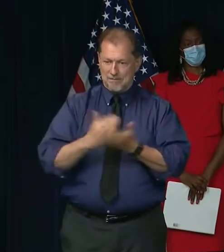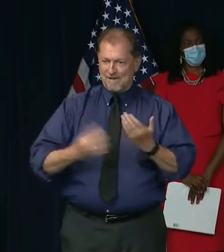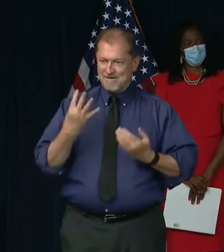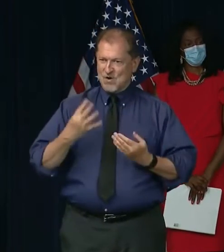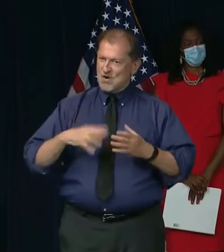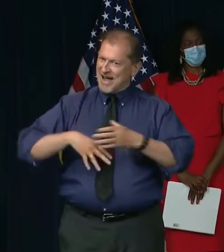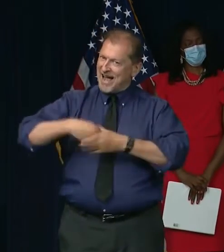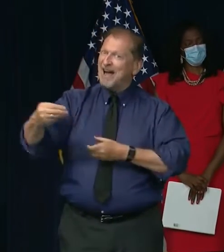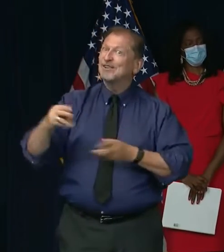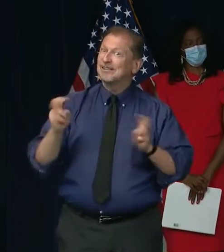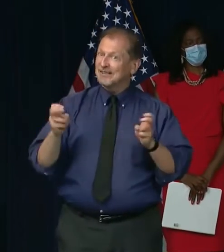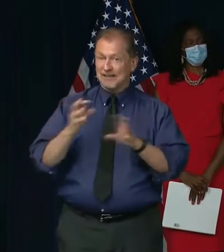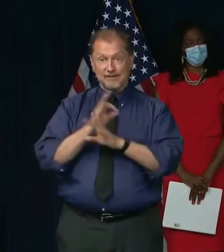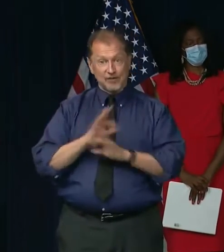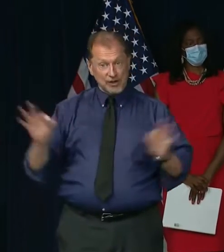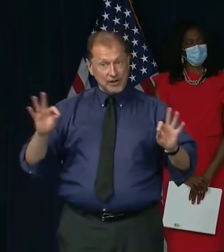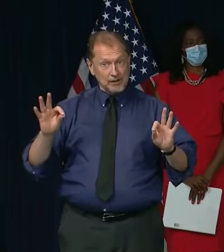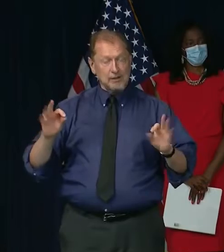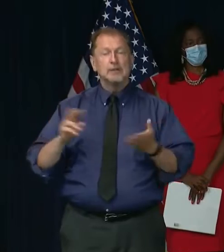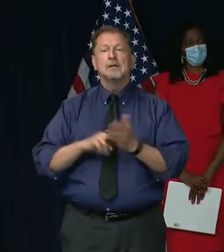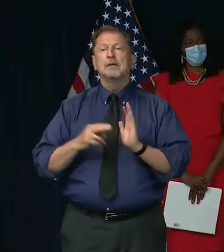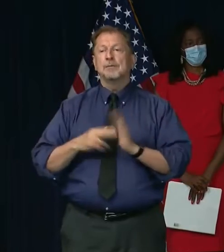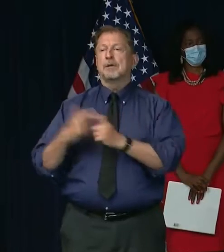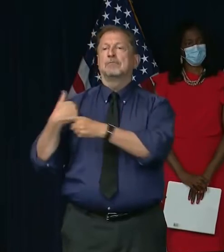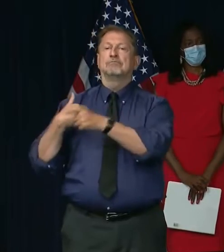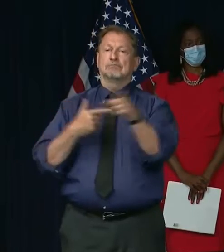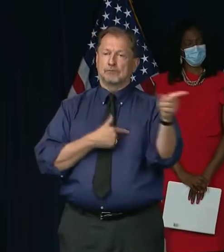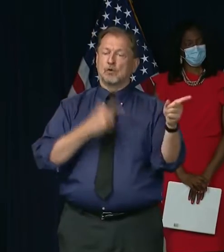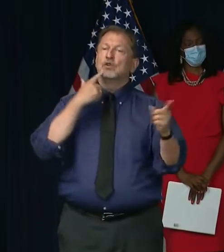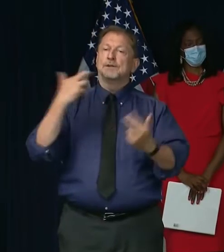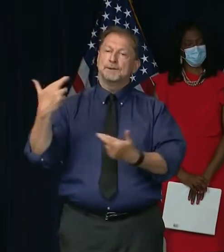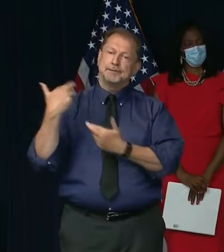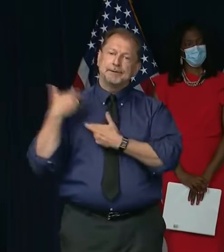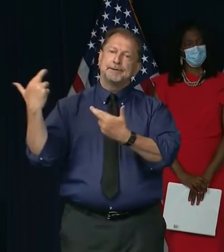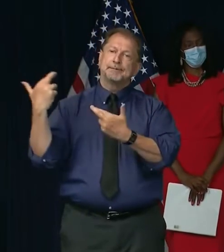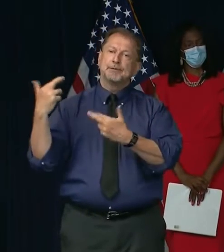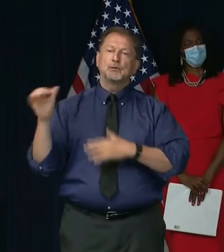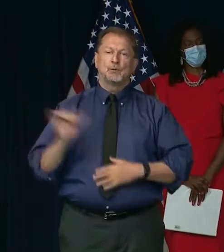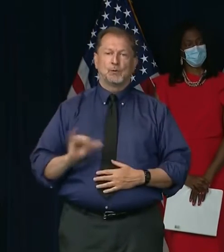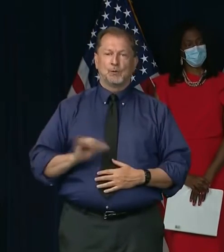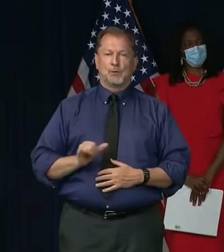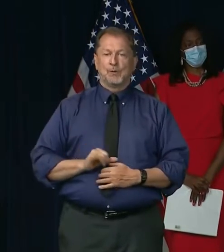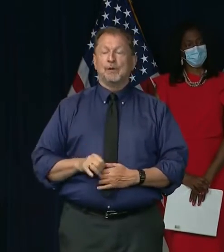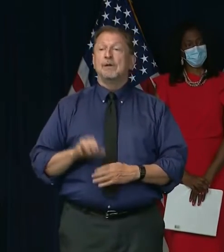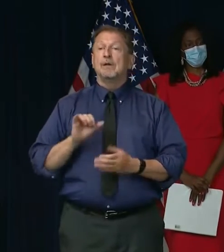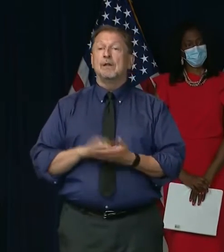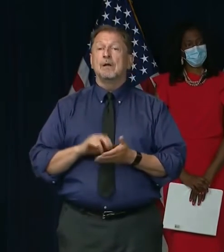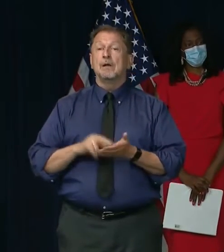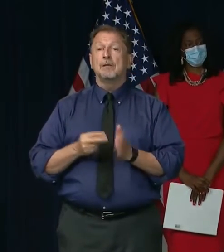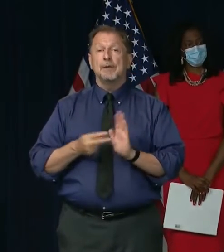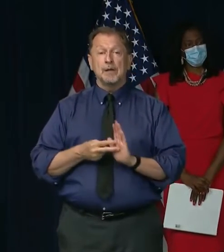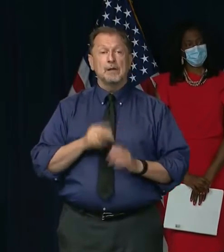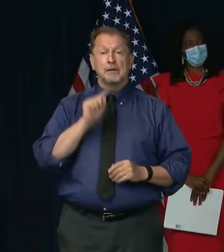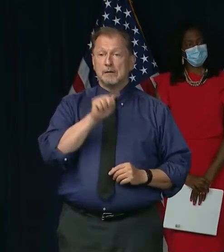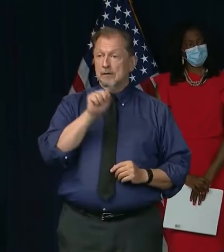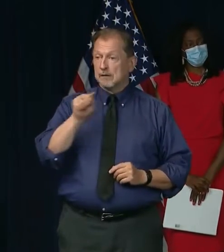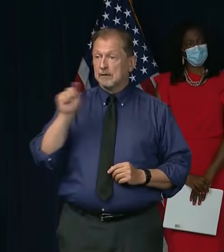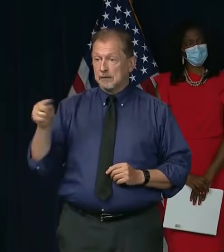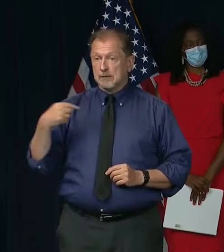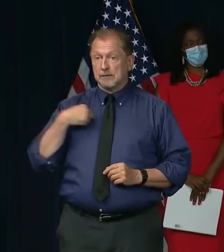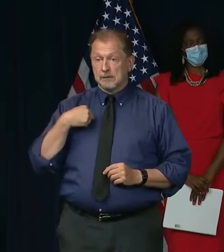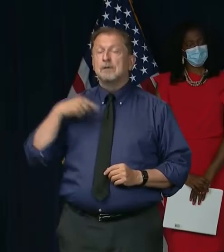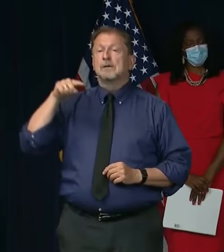many of the normal aspects of life also require us to be